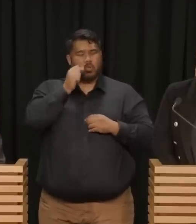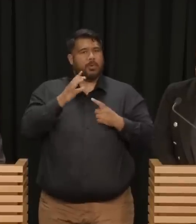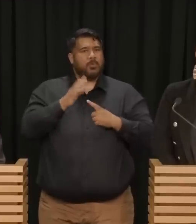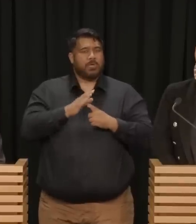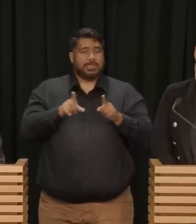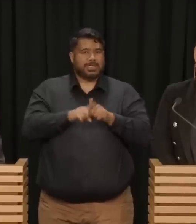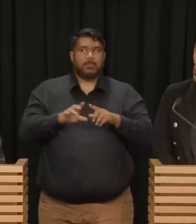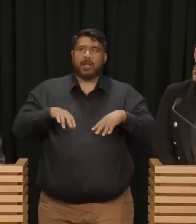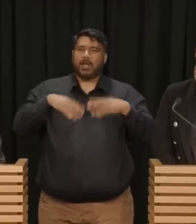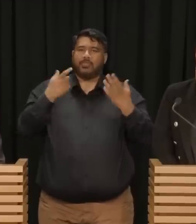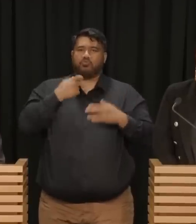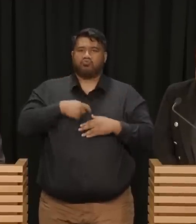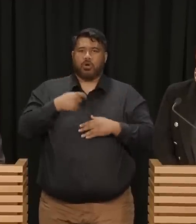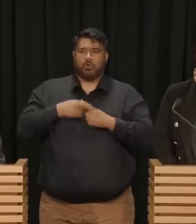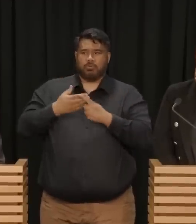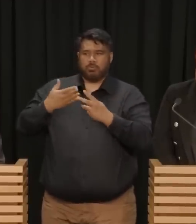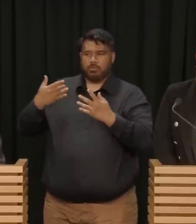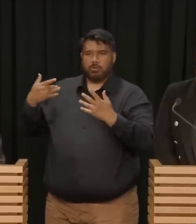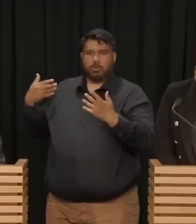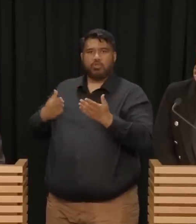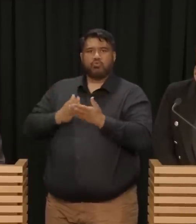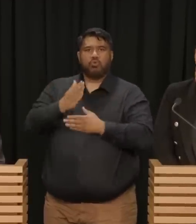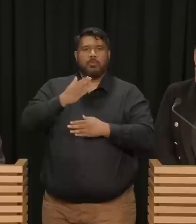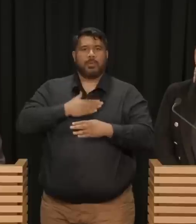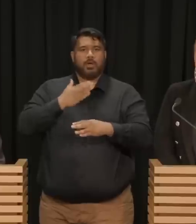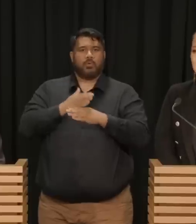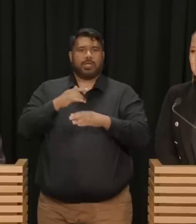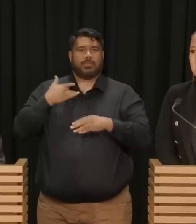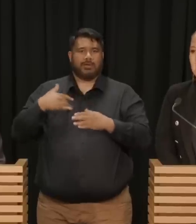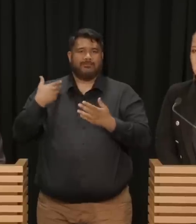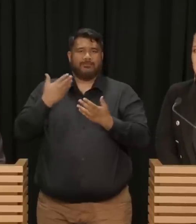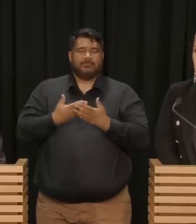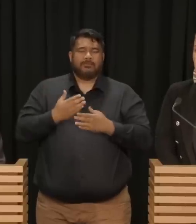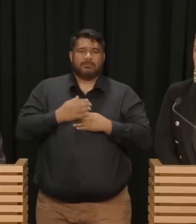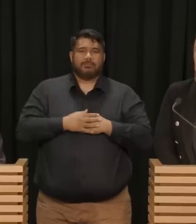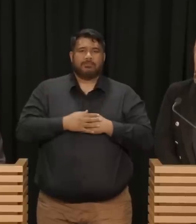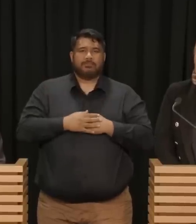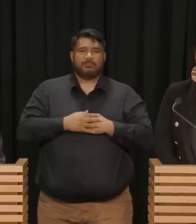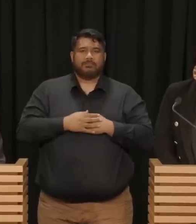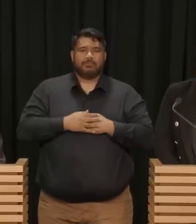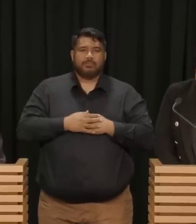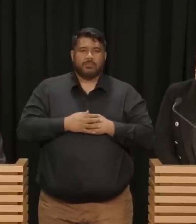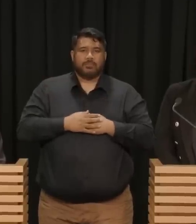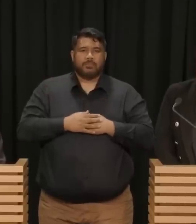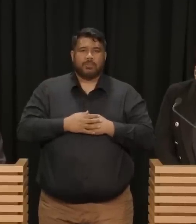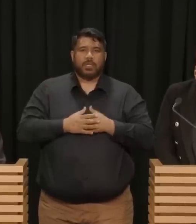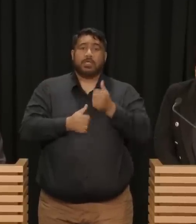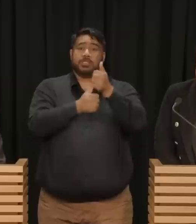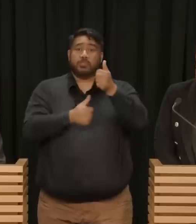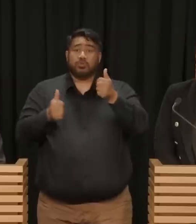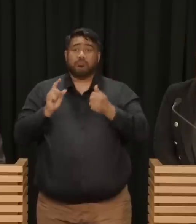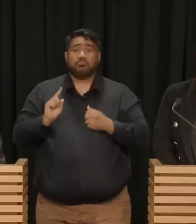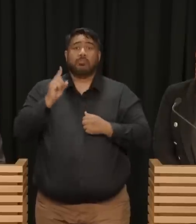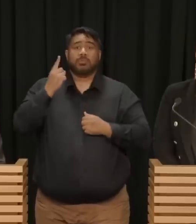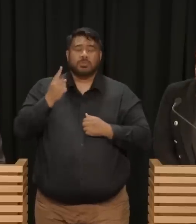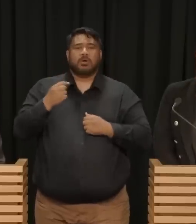other role that I've undertaken across the course of my career. As Deputy Prime Minister, I will continue to